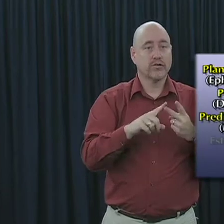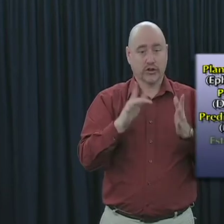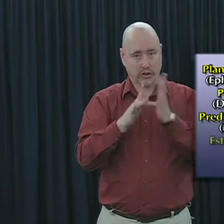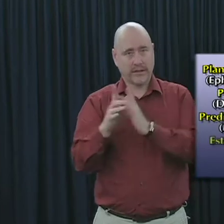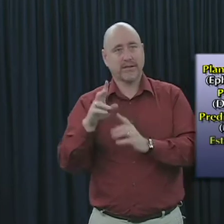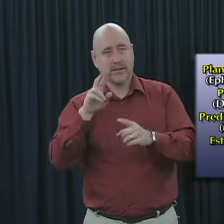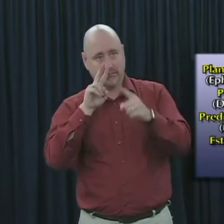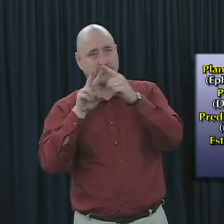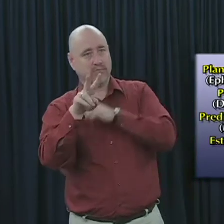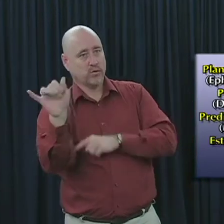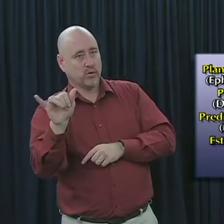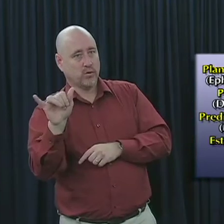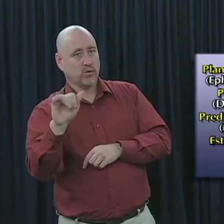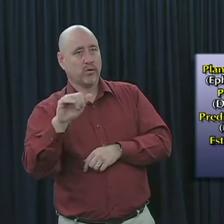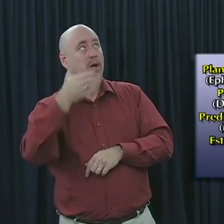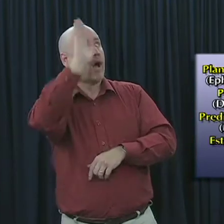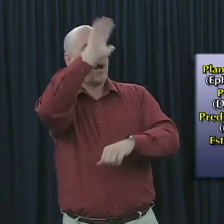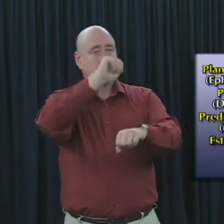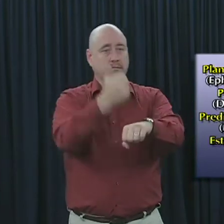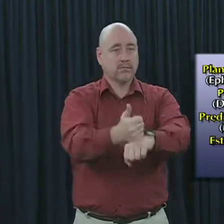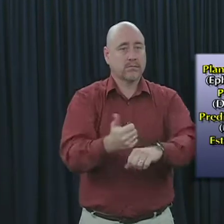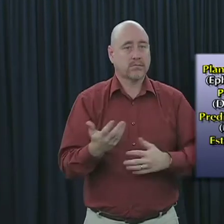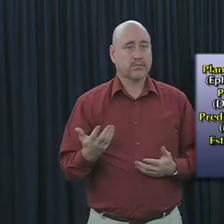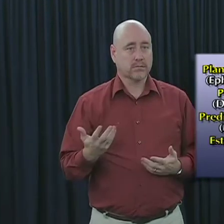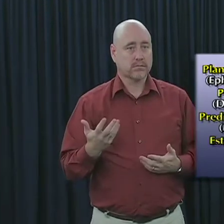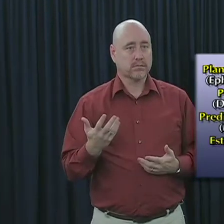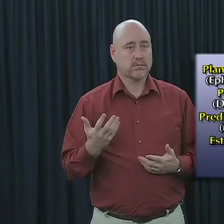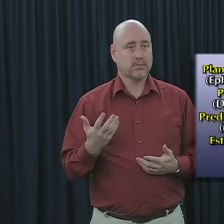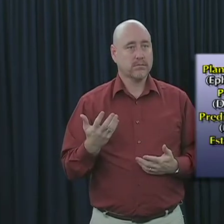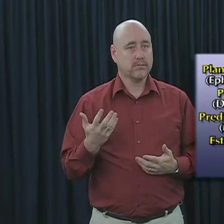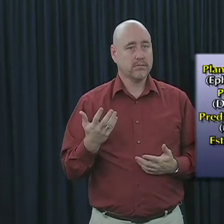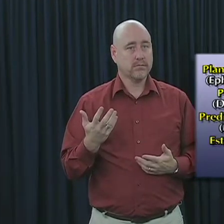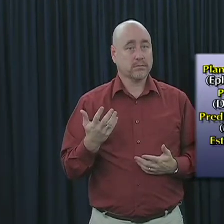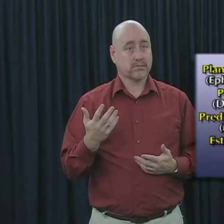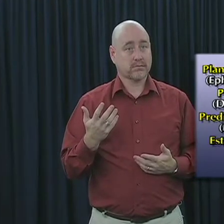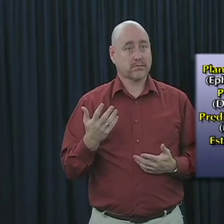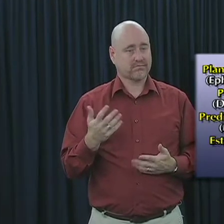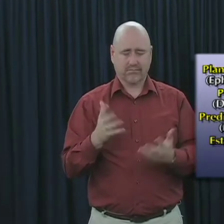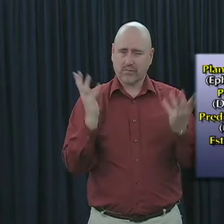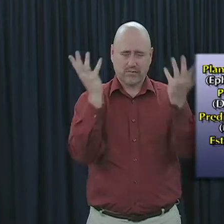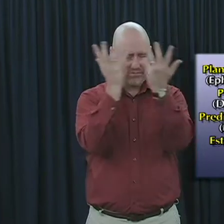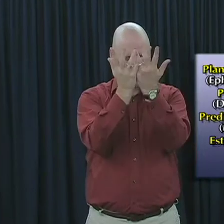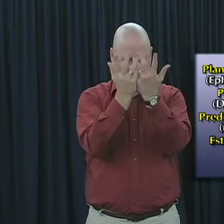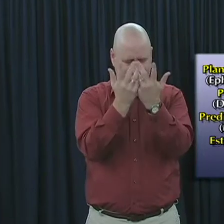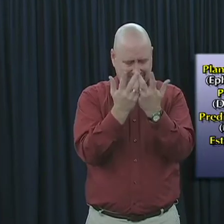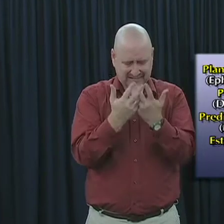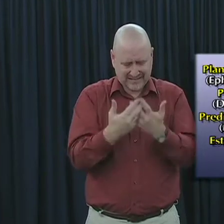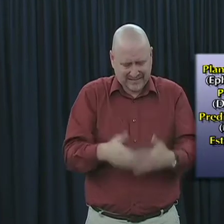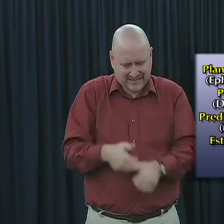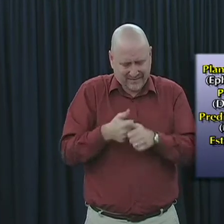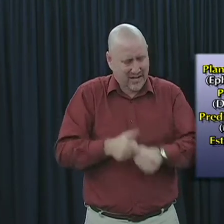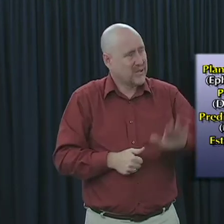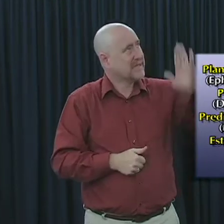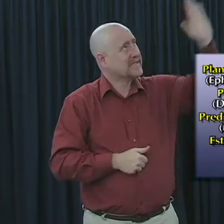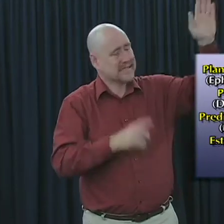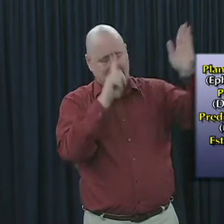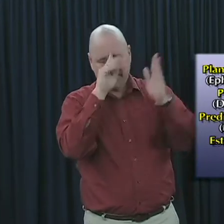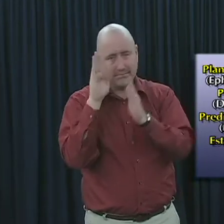Jesus, and established by God. It was all according to a marvelous plan which saw its